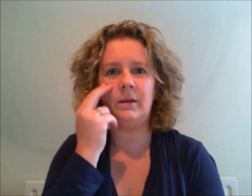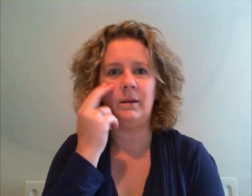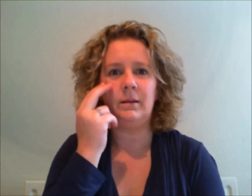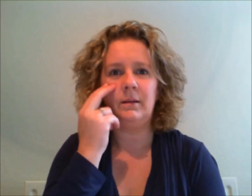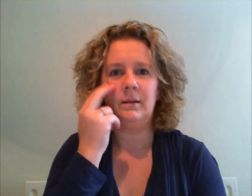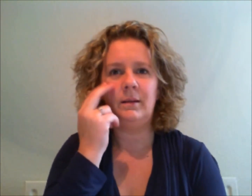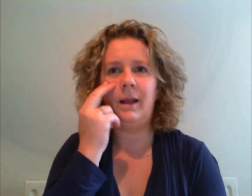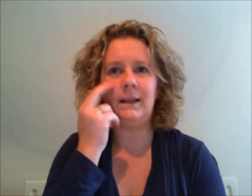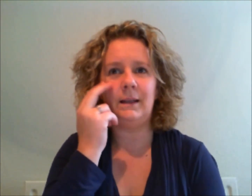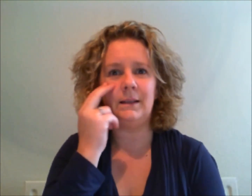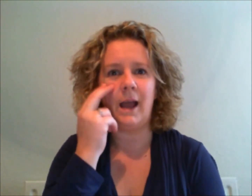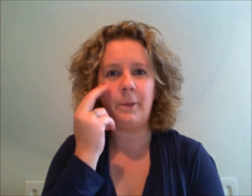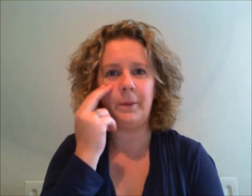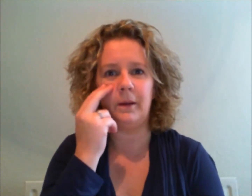likely to happen